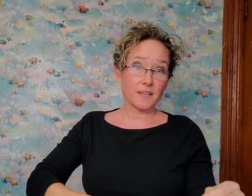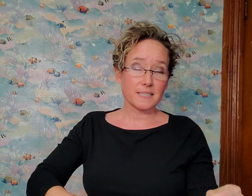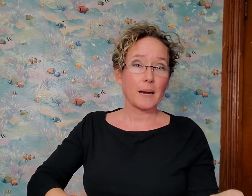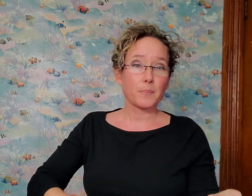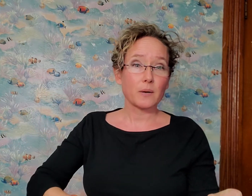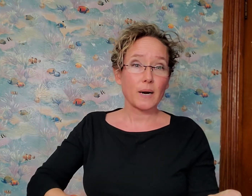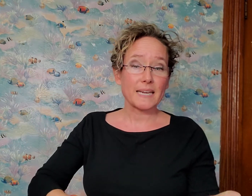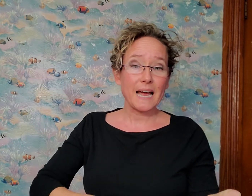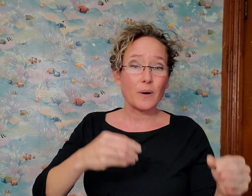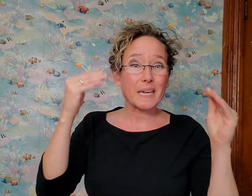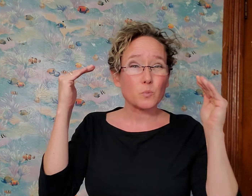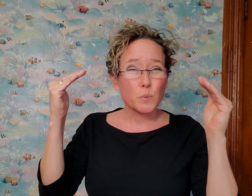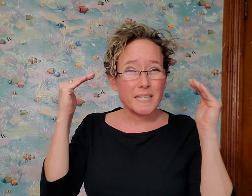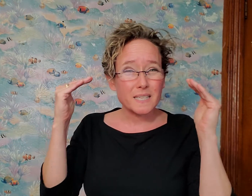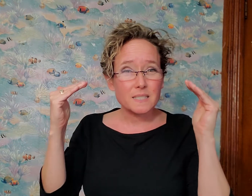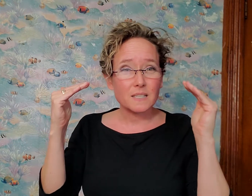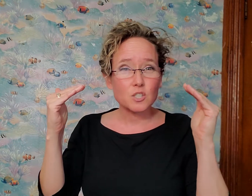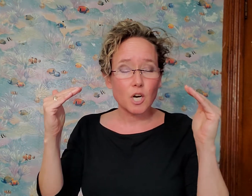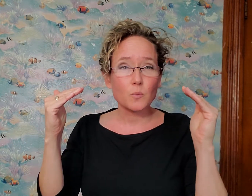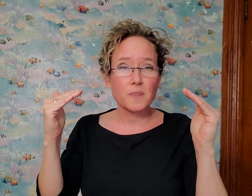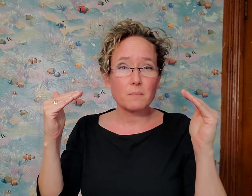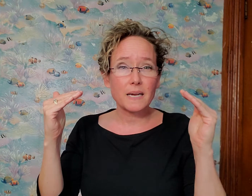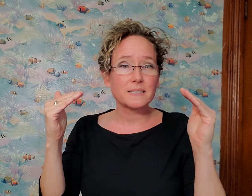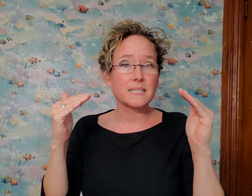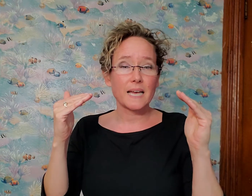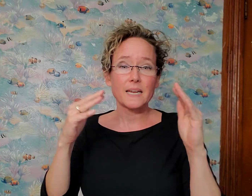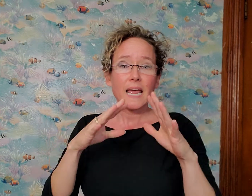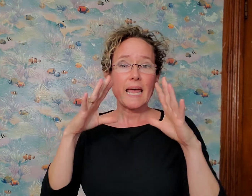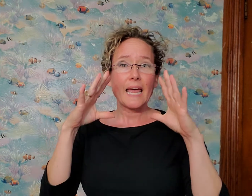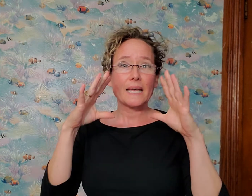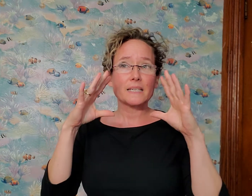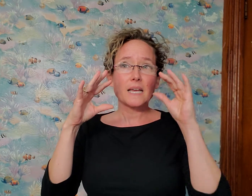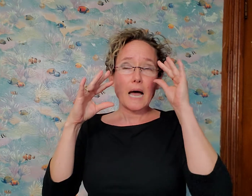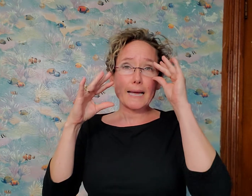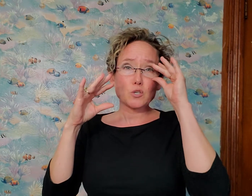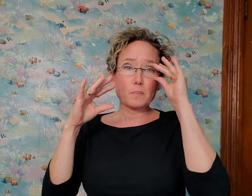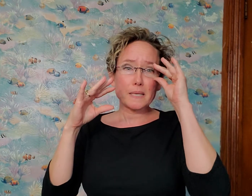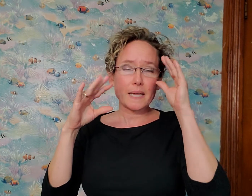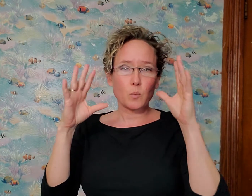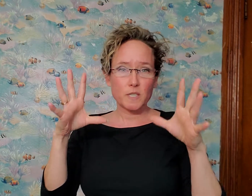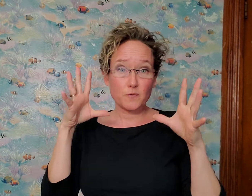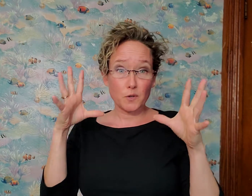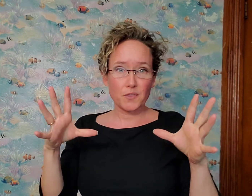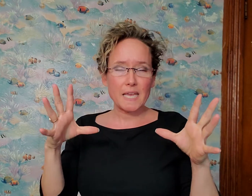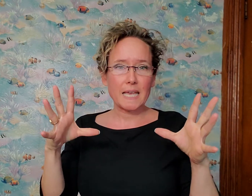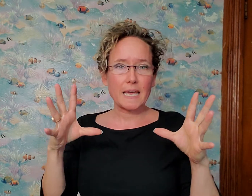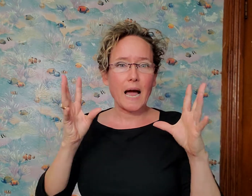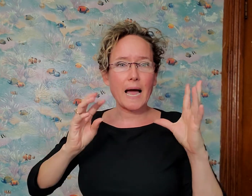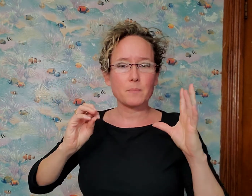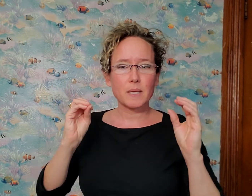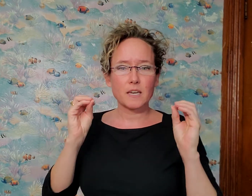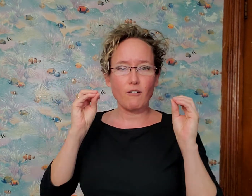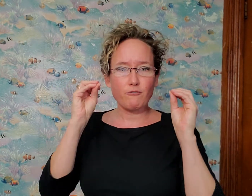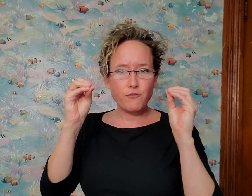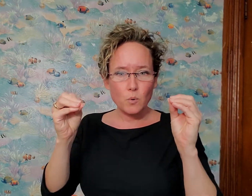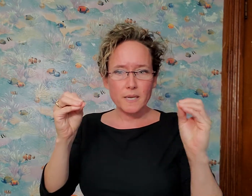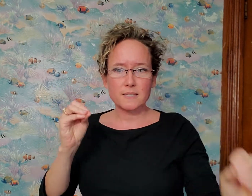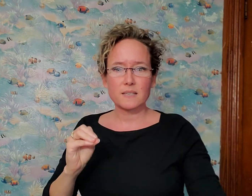that's happening right now. And it really does start with a mindset. And I don't mean like wishful thinking, I mean, focused